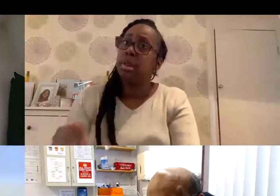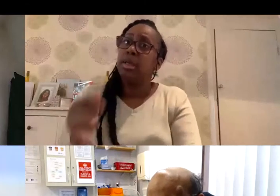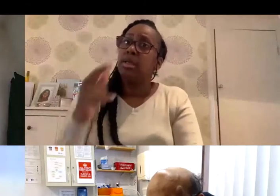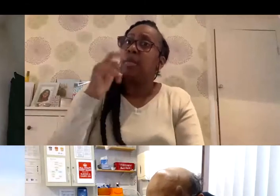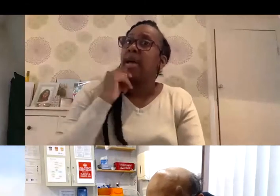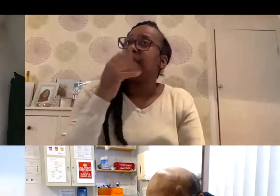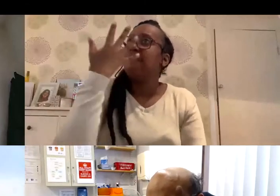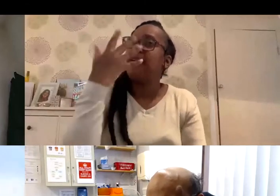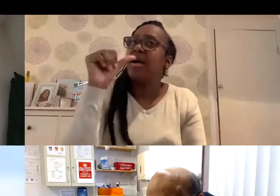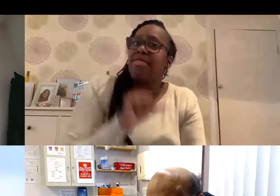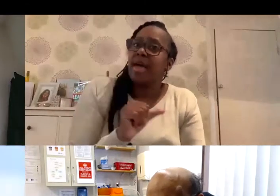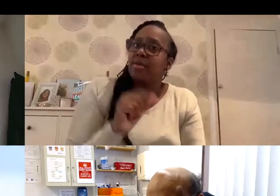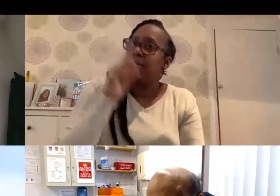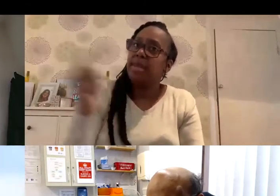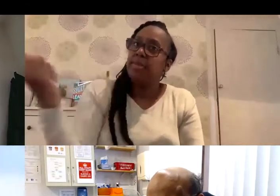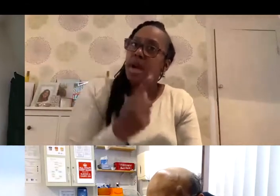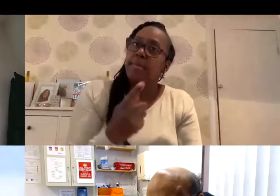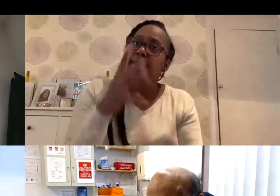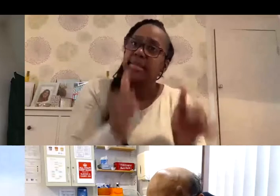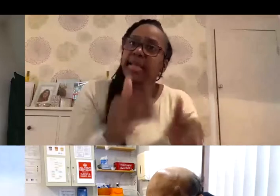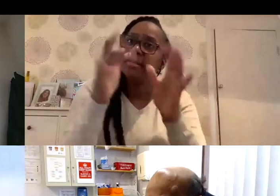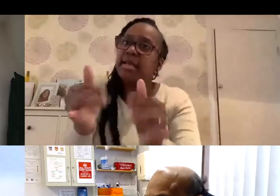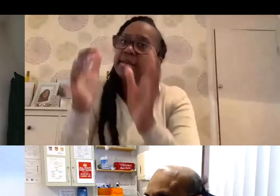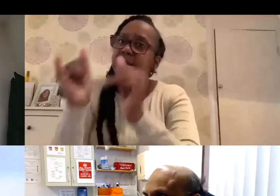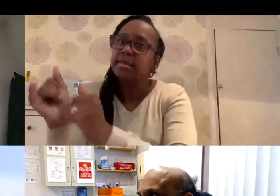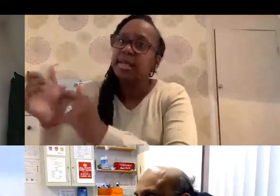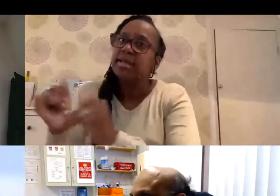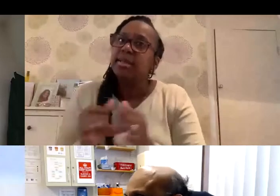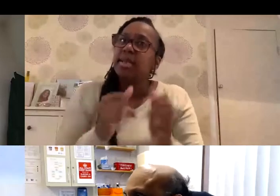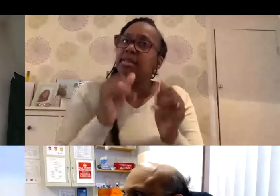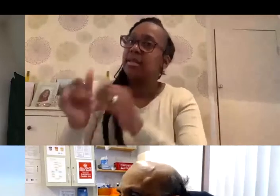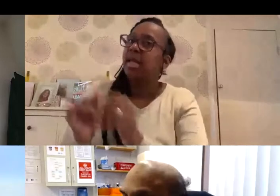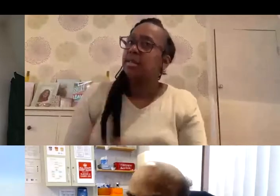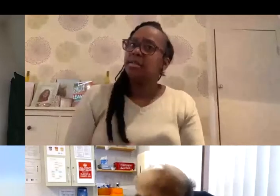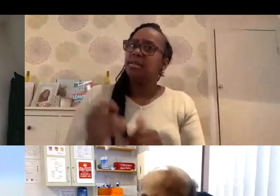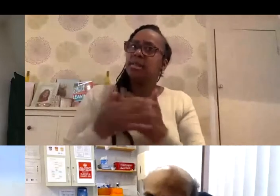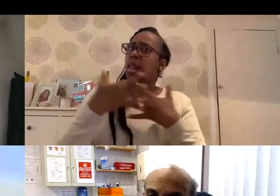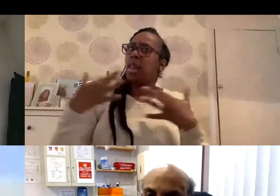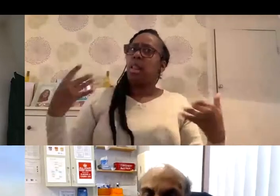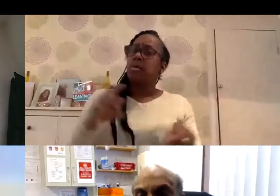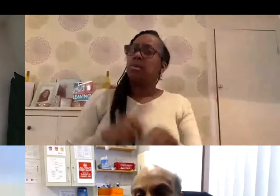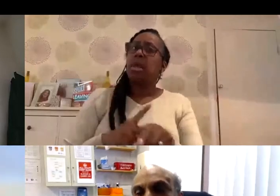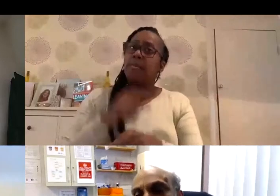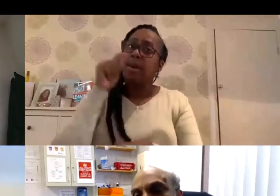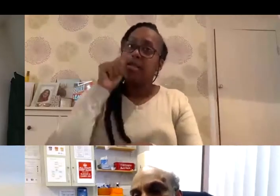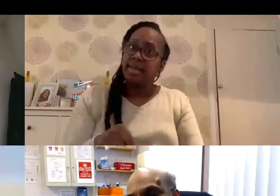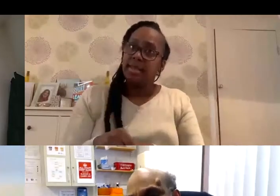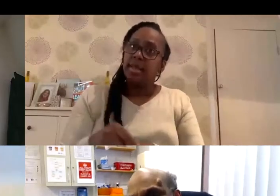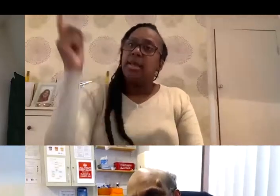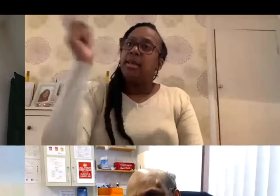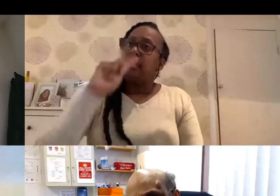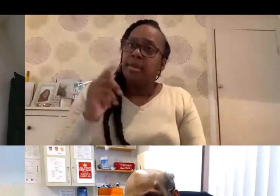,000 patients, you know, and that is over a long period of time. It takes that long to get that number of patients. Whereas with this trial, people